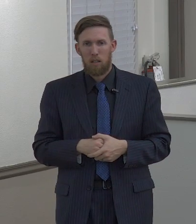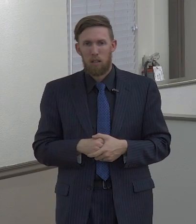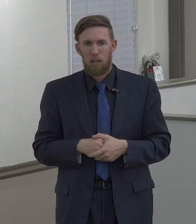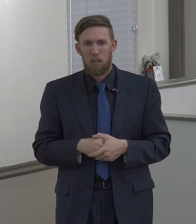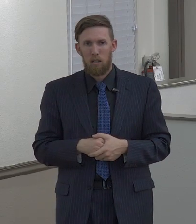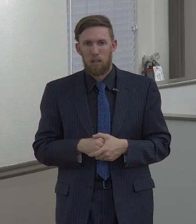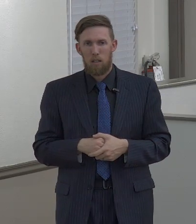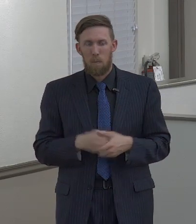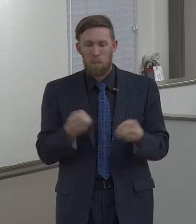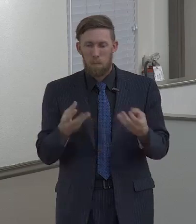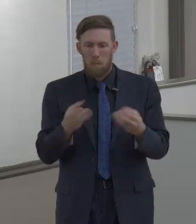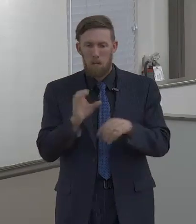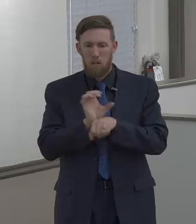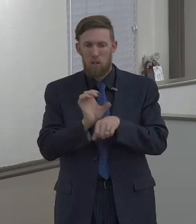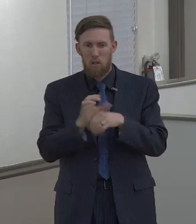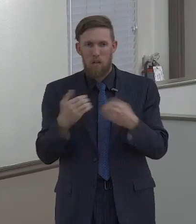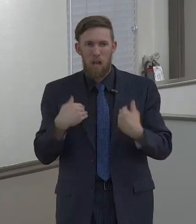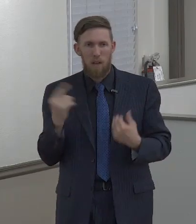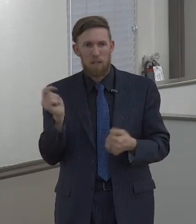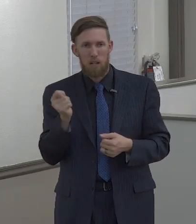testimony of the churches.